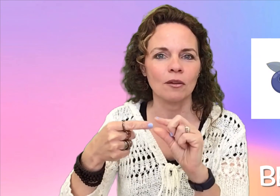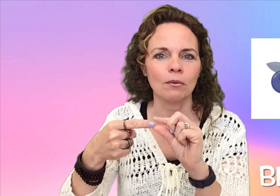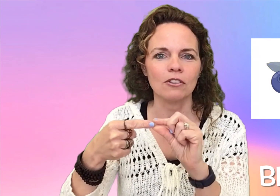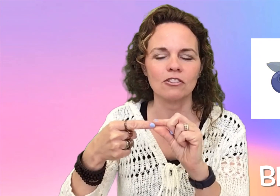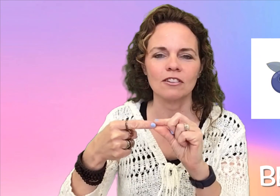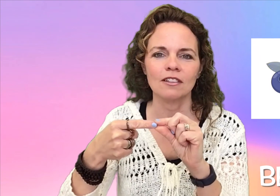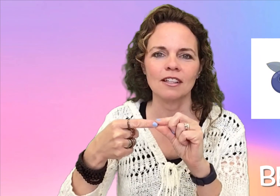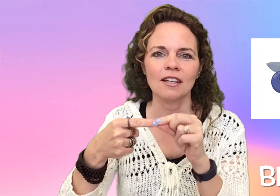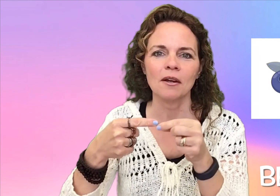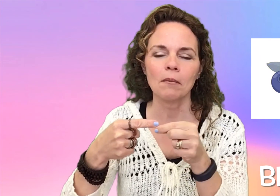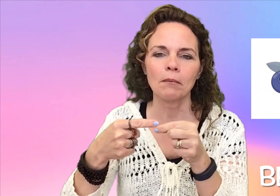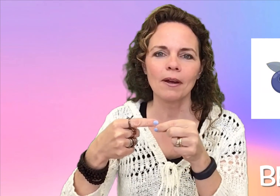bush. Berry.